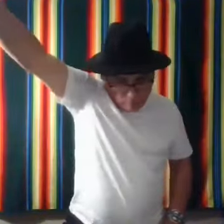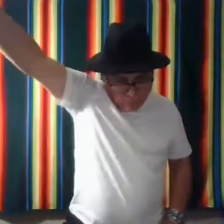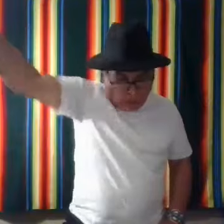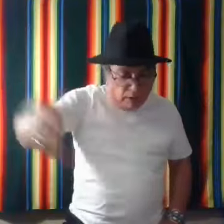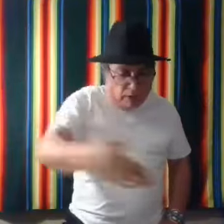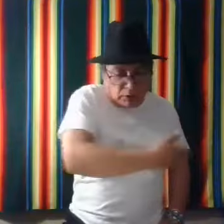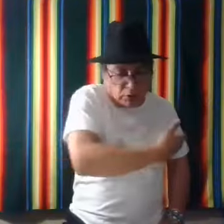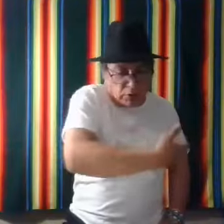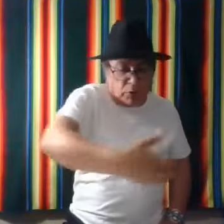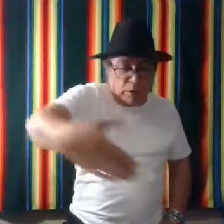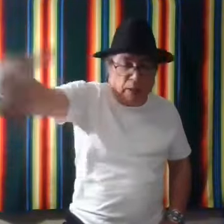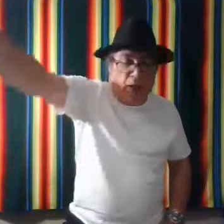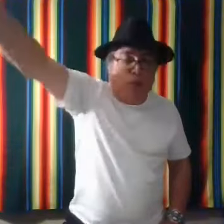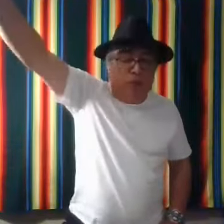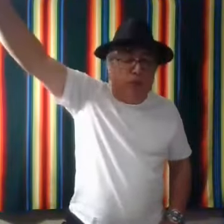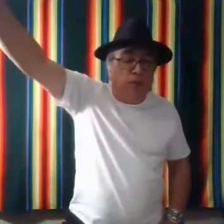And it looks sweeping upward move.